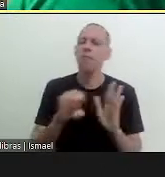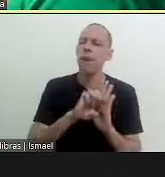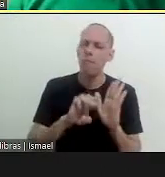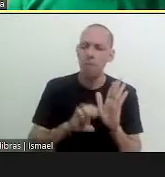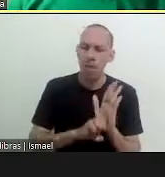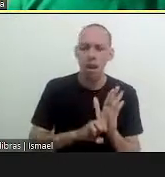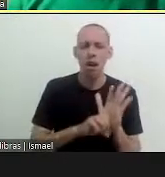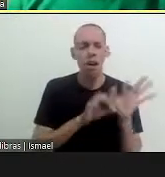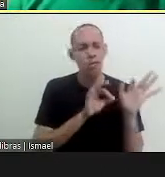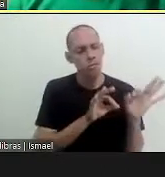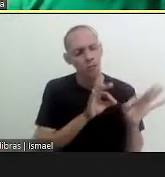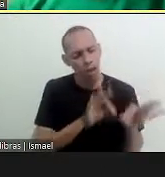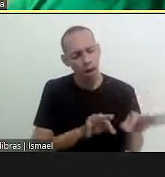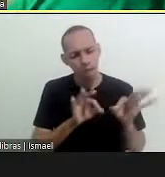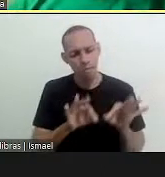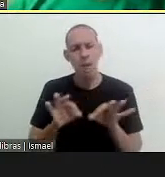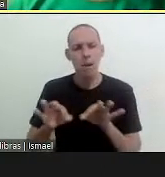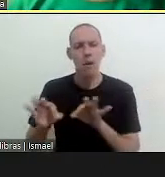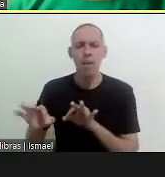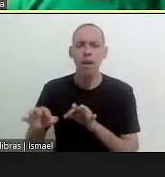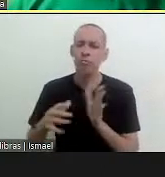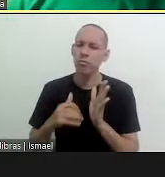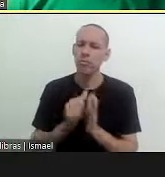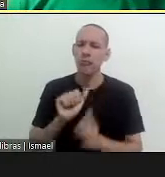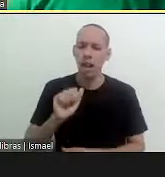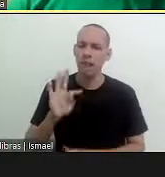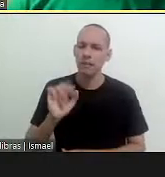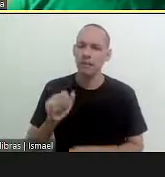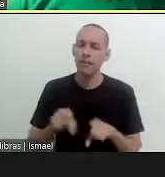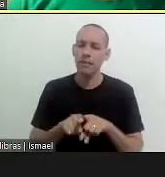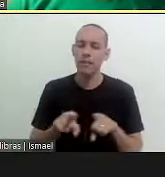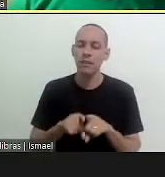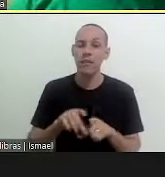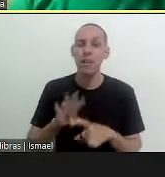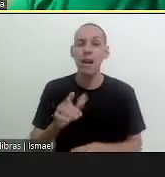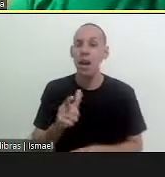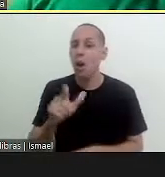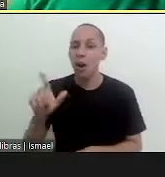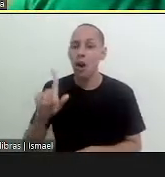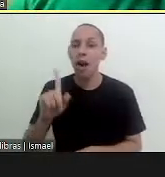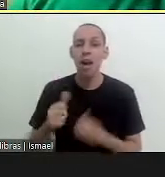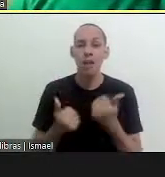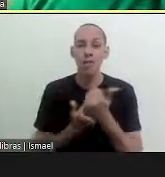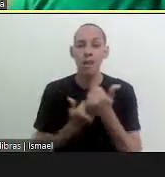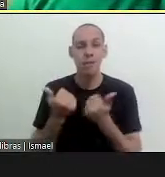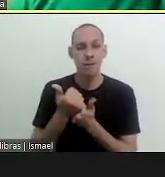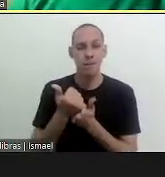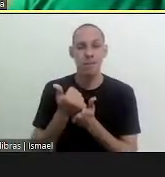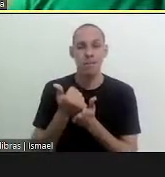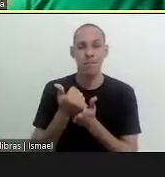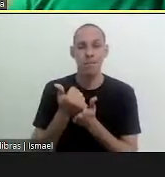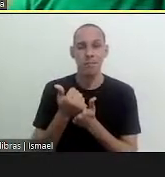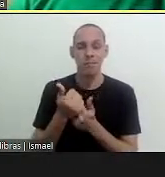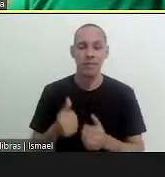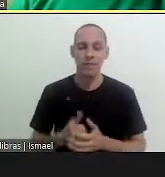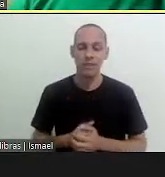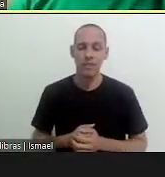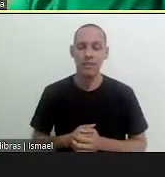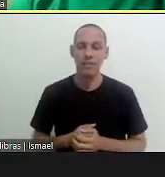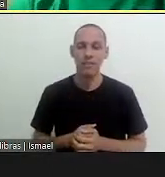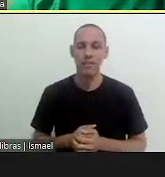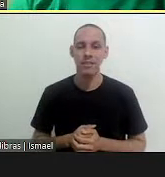of the meetings the bylaws and the minutes of the meetings and the other which is one with solidarity